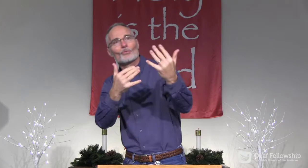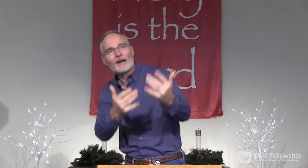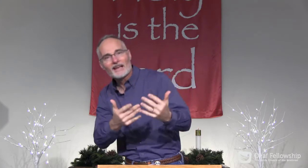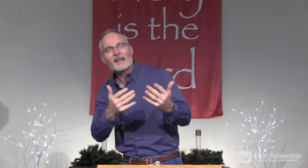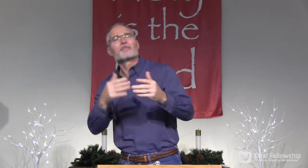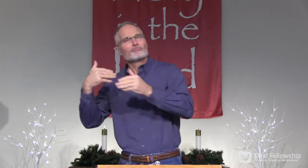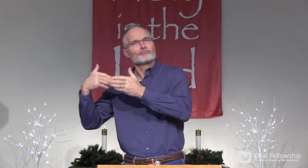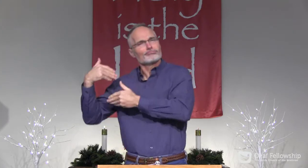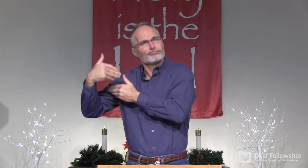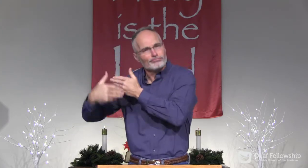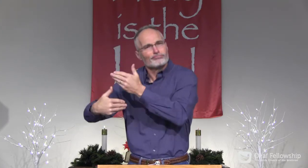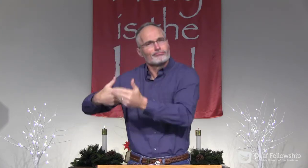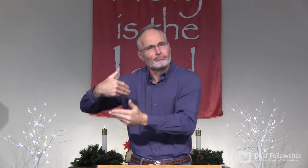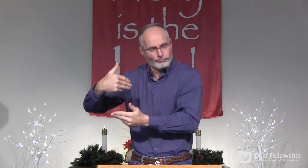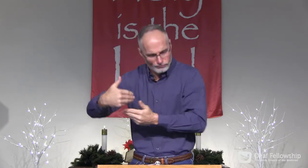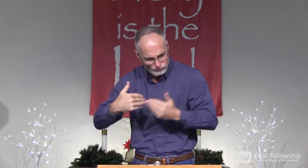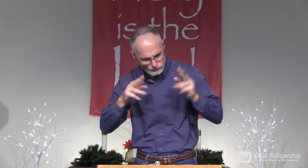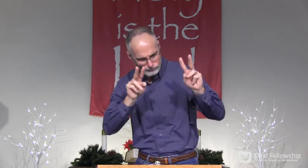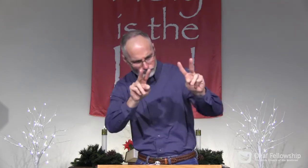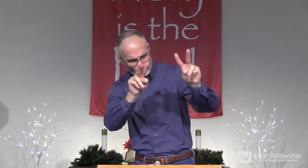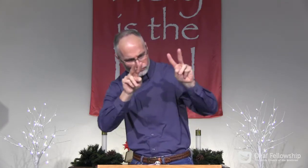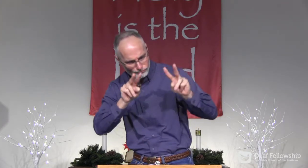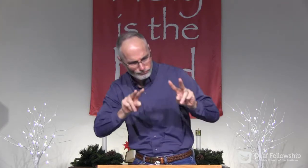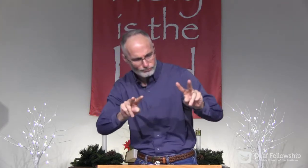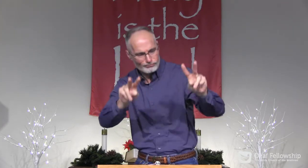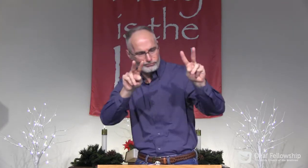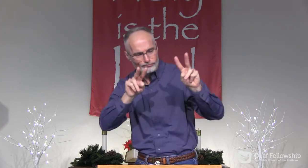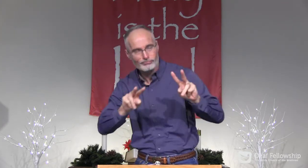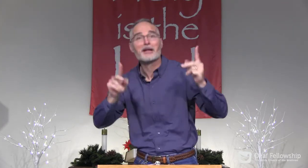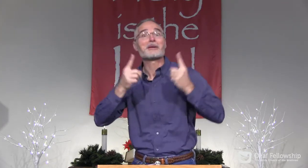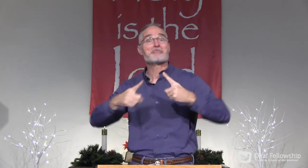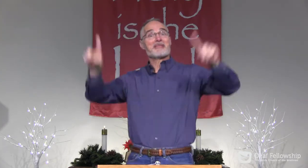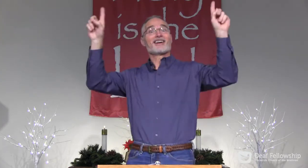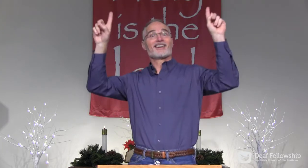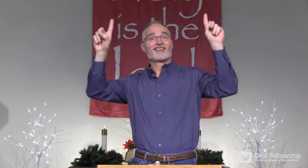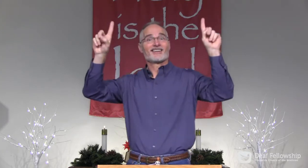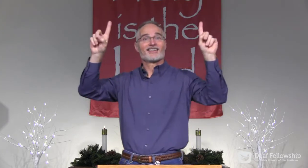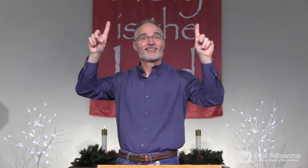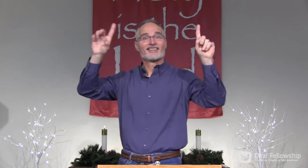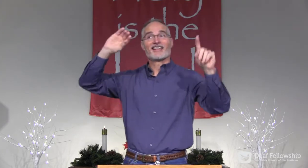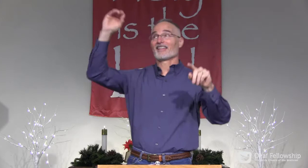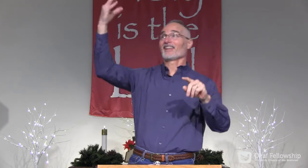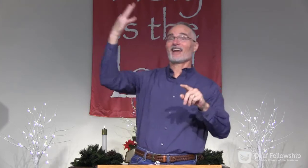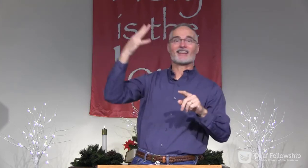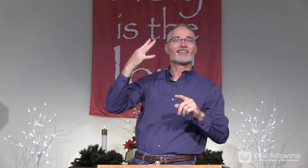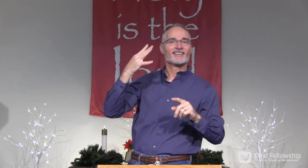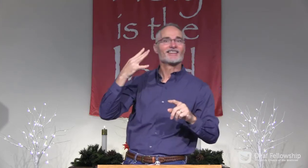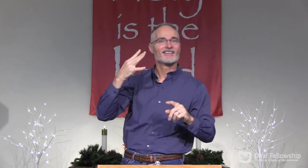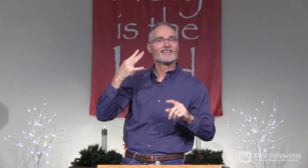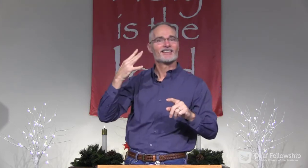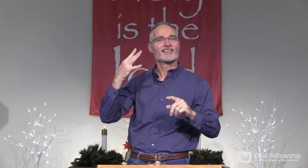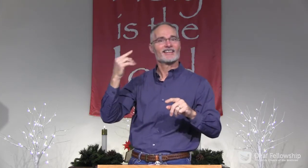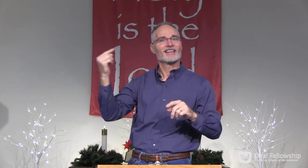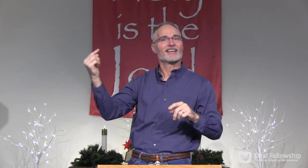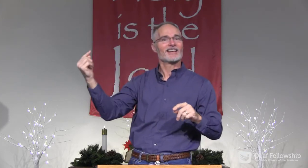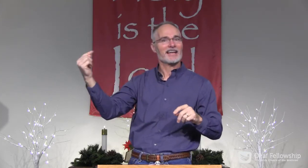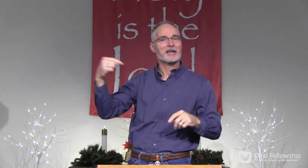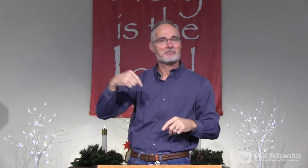waiting for the Messiah. Sons and grandsons. And finally, the